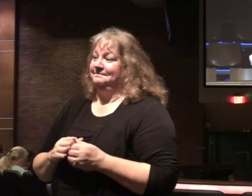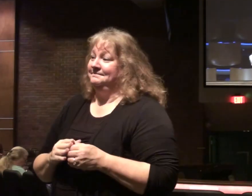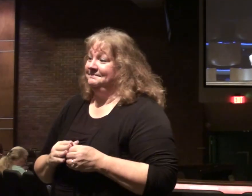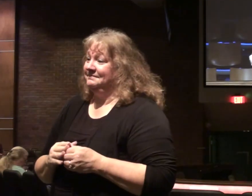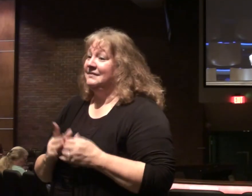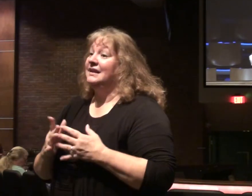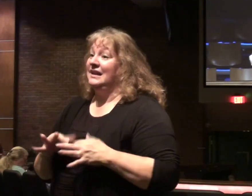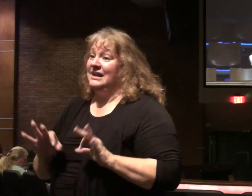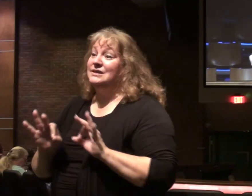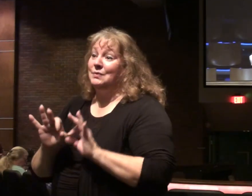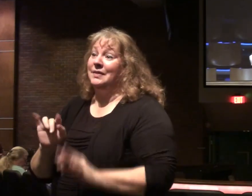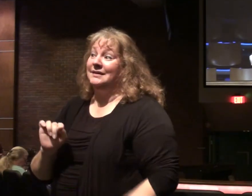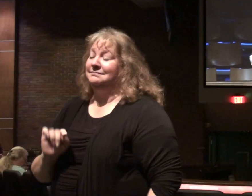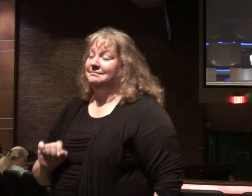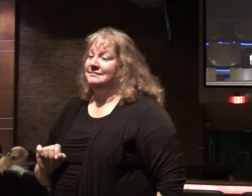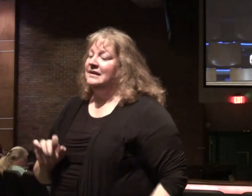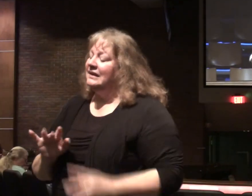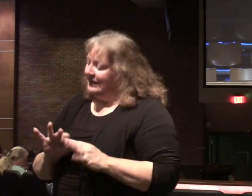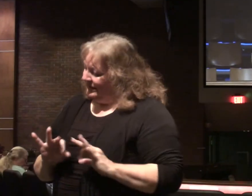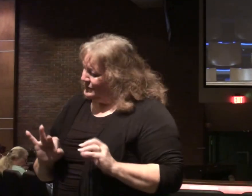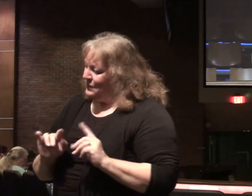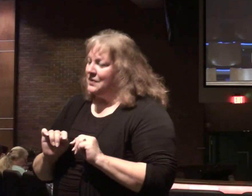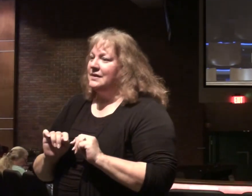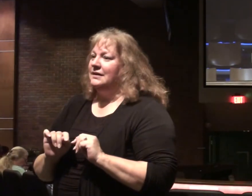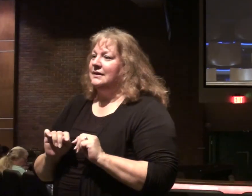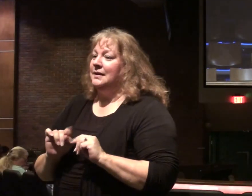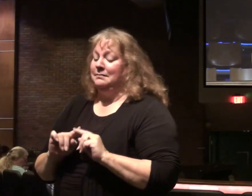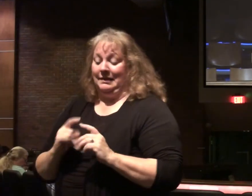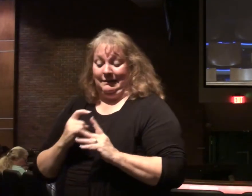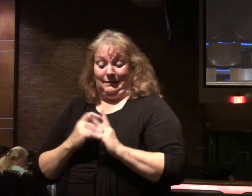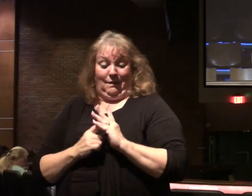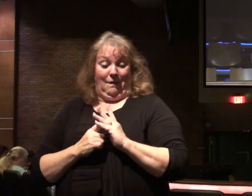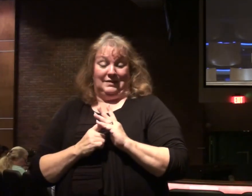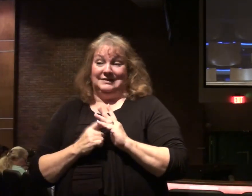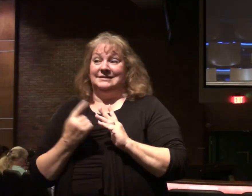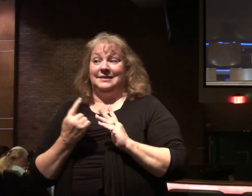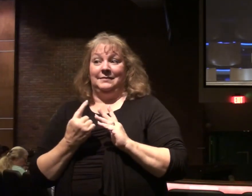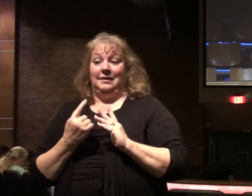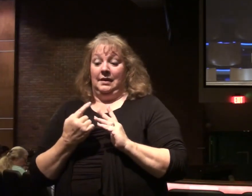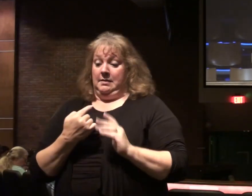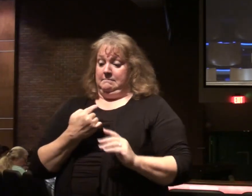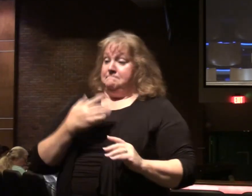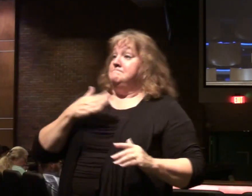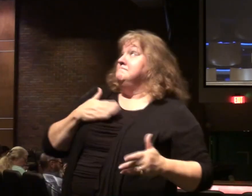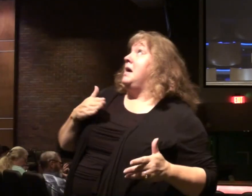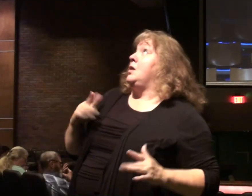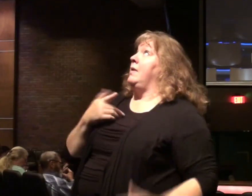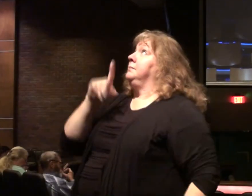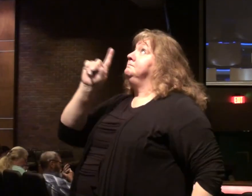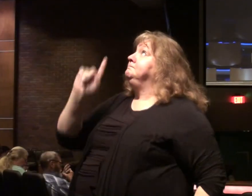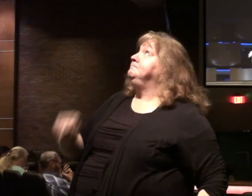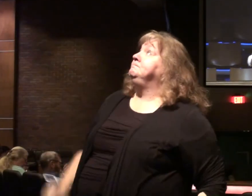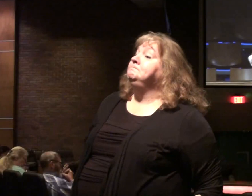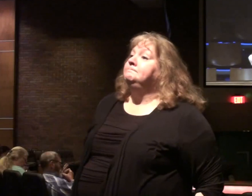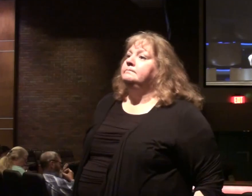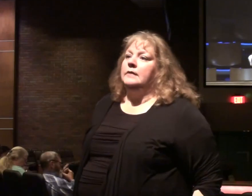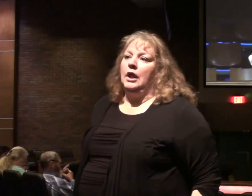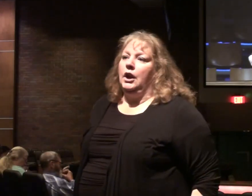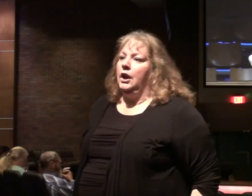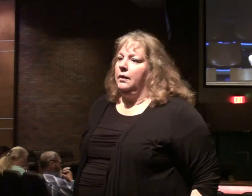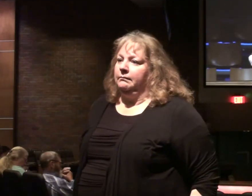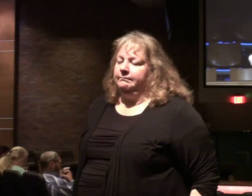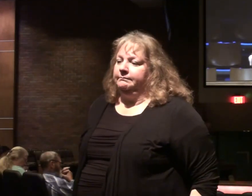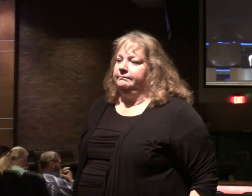It's worth it. It's worth it because there is a cost. You can't come to Him on your own terms. So just three